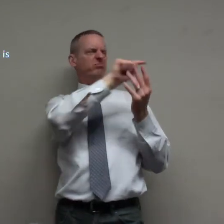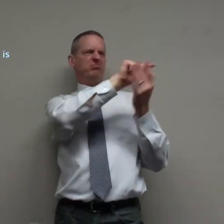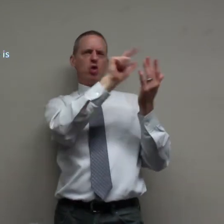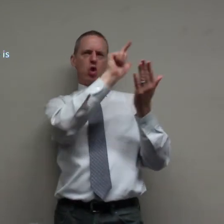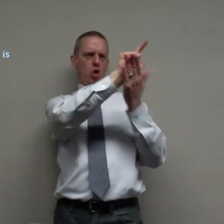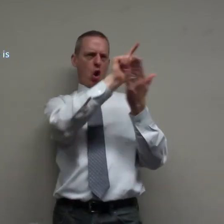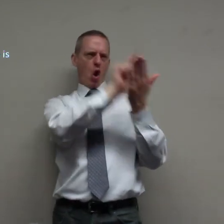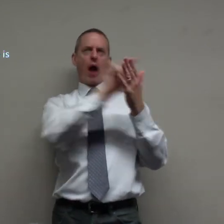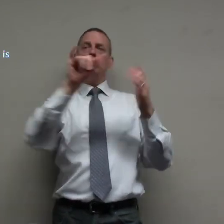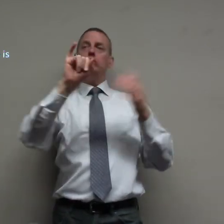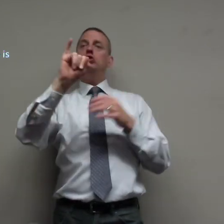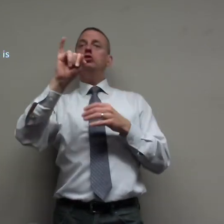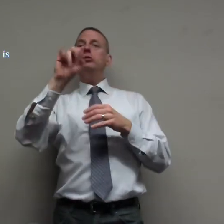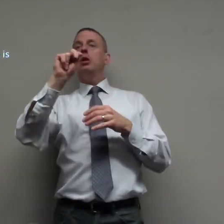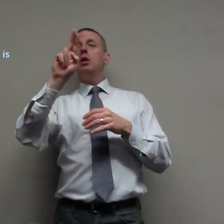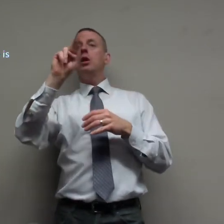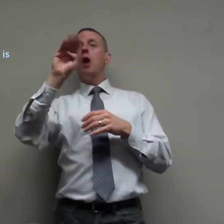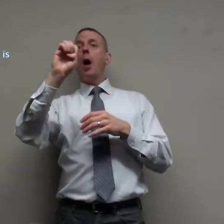and all these different things they have laws